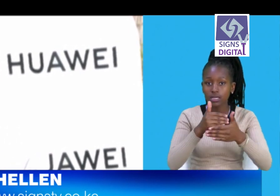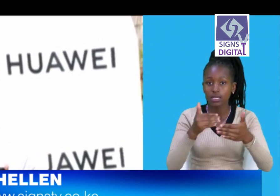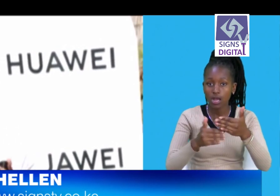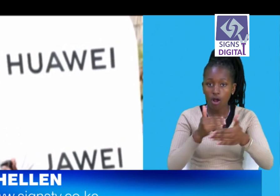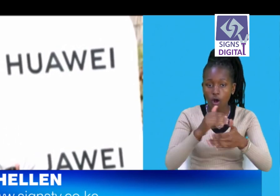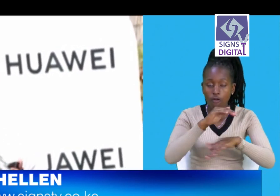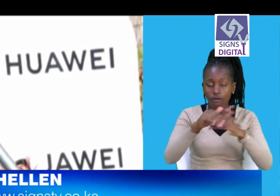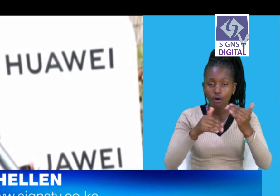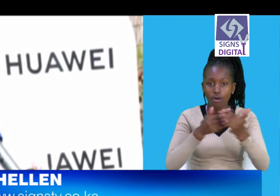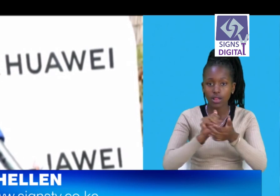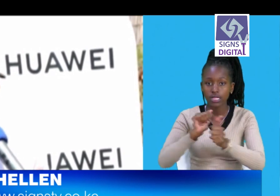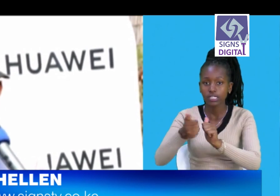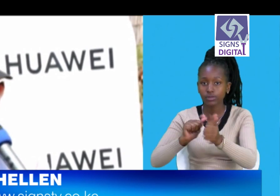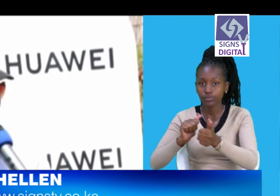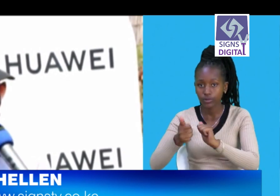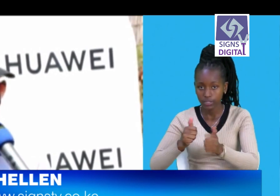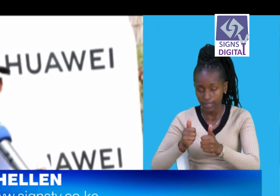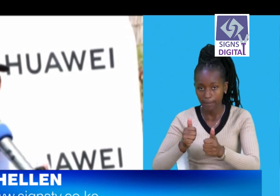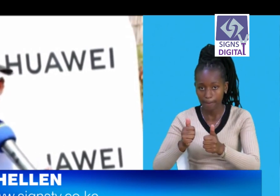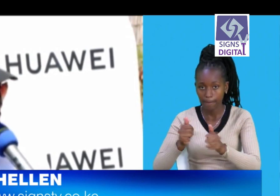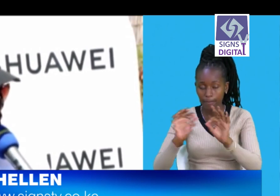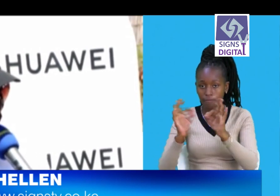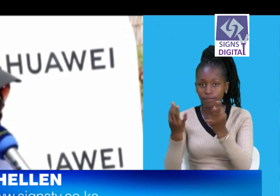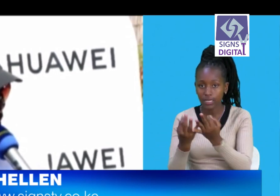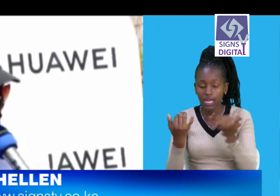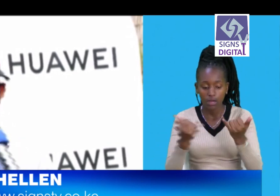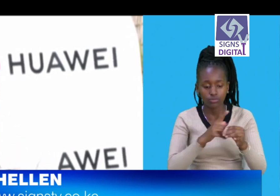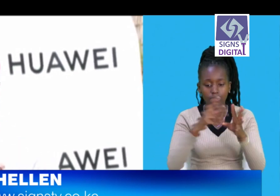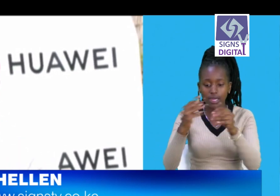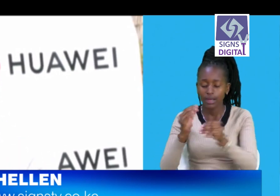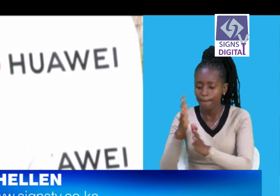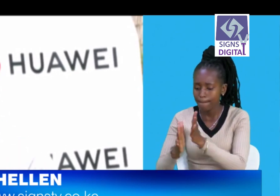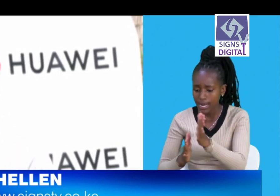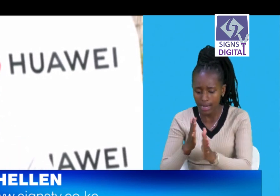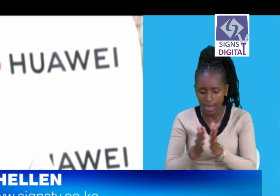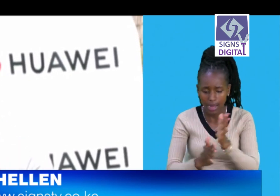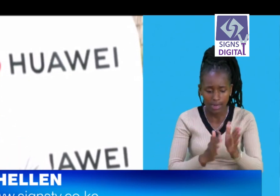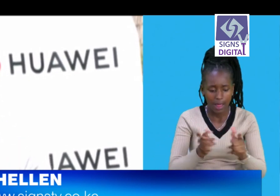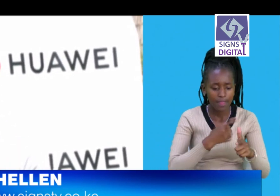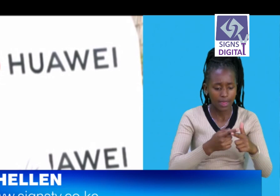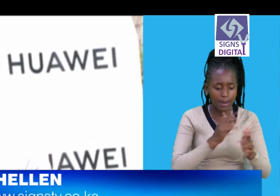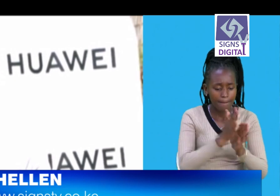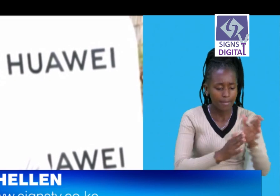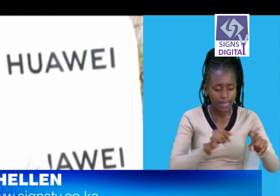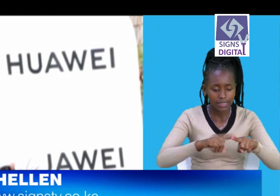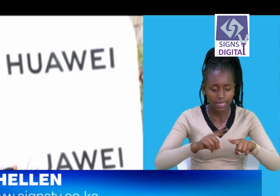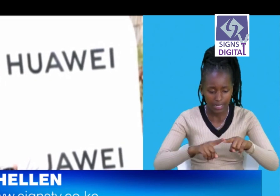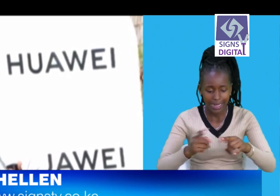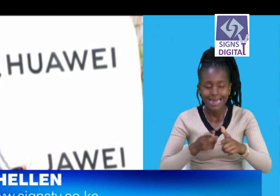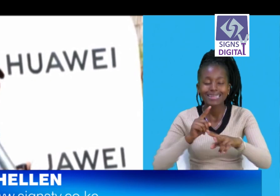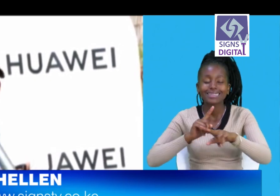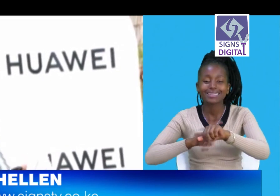to najibanga panza to natural master plan to set standard tukianza kujenga